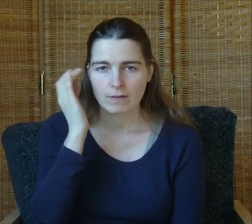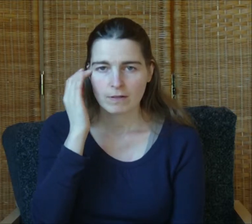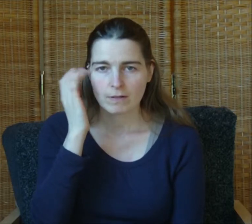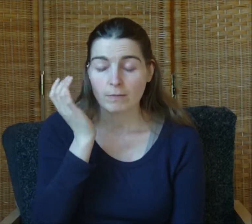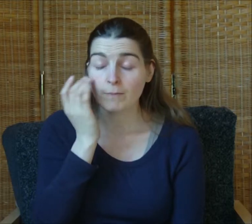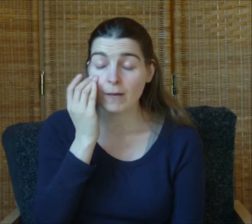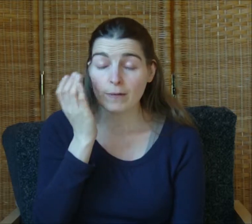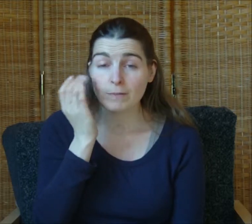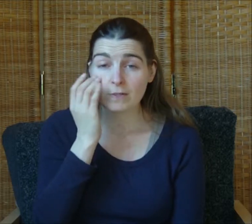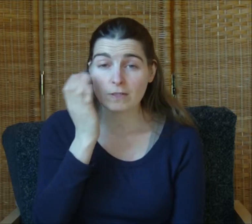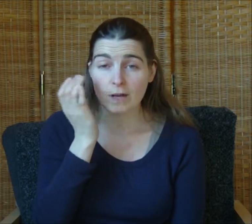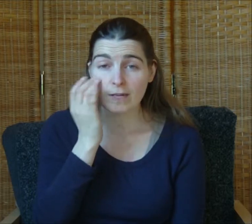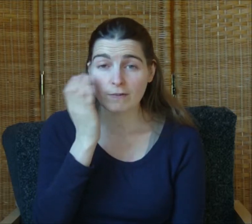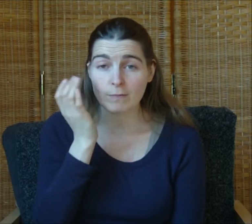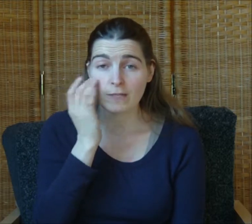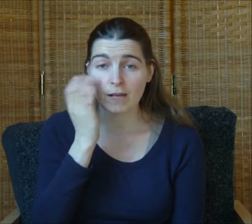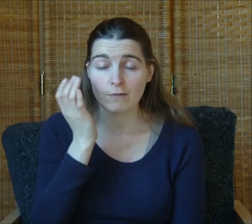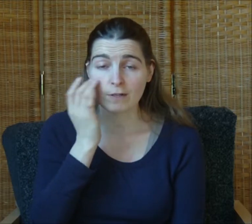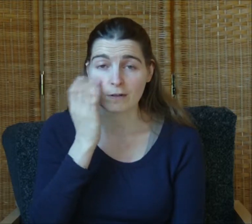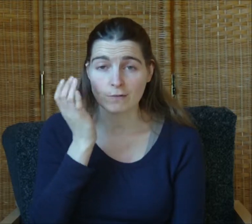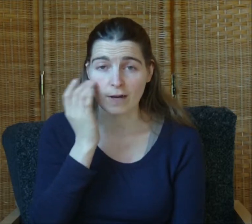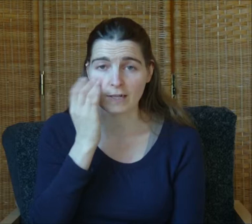But maybe I'm just not giving myself enough credit.